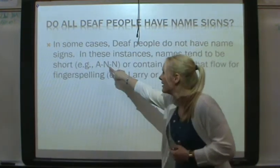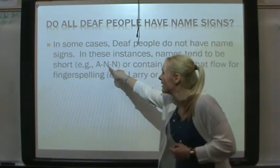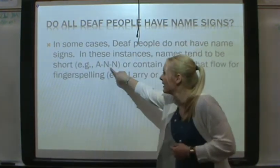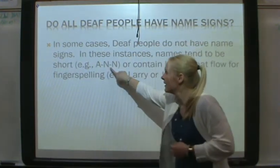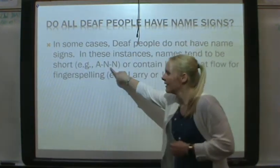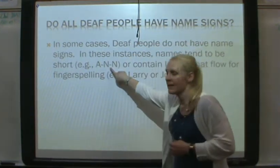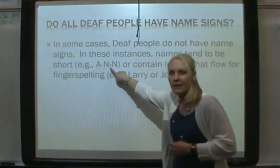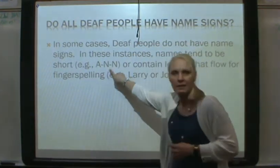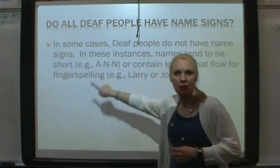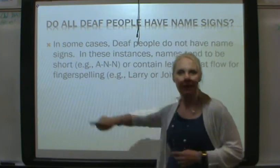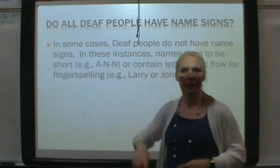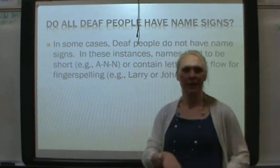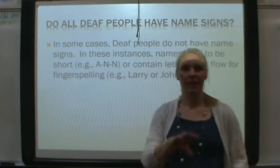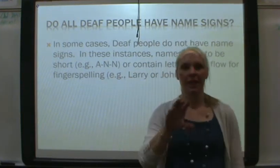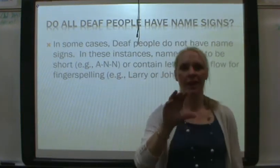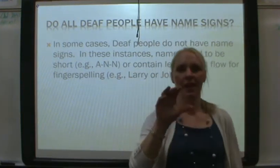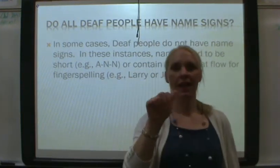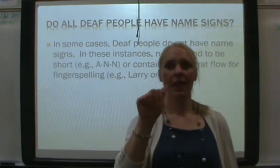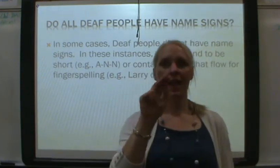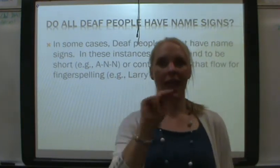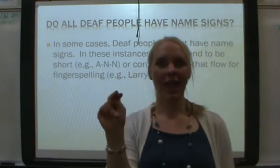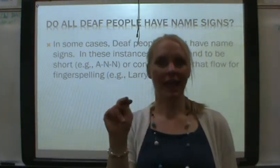Like... Ann.